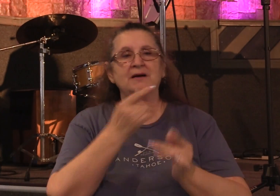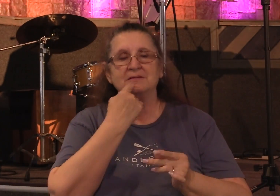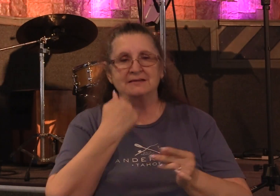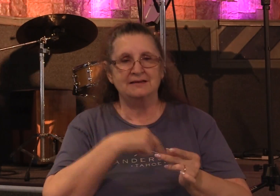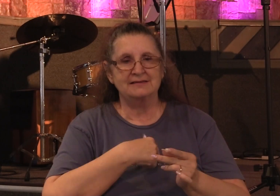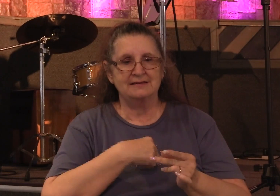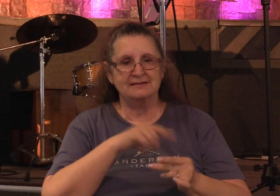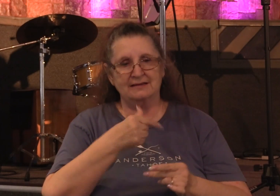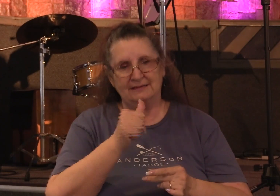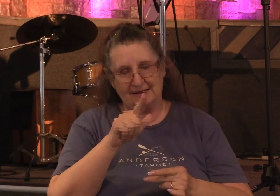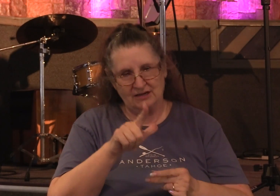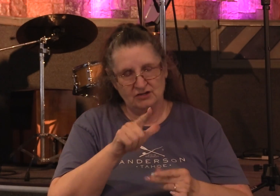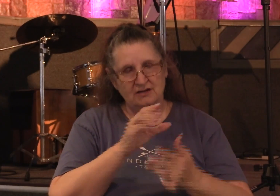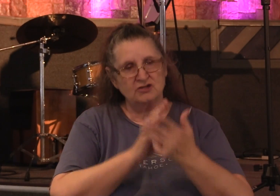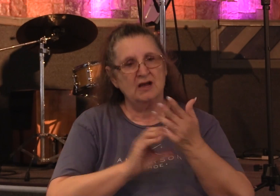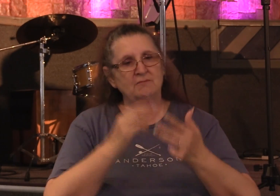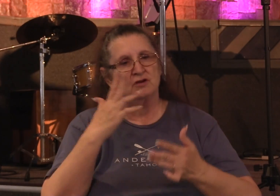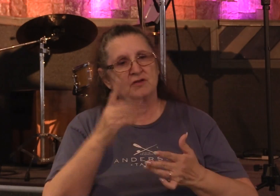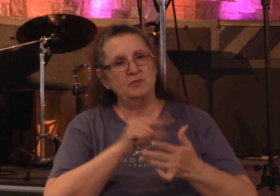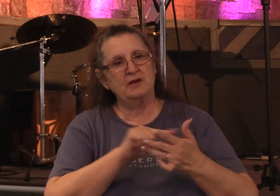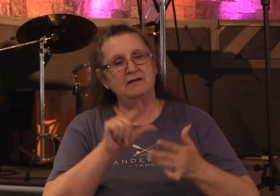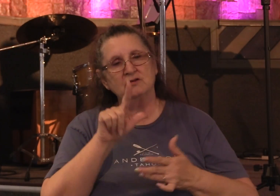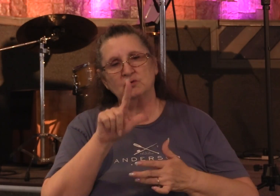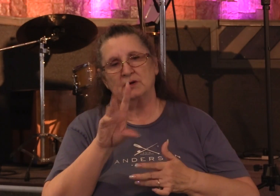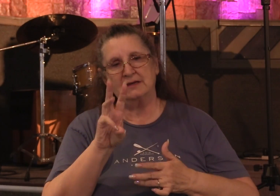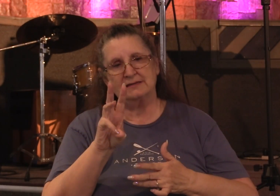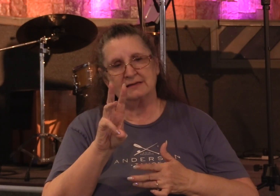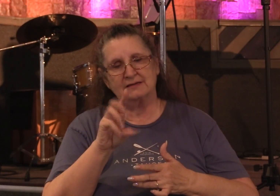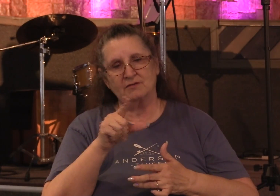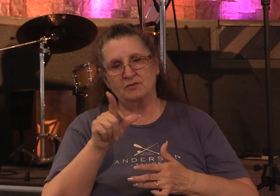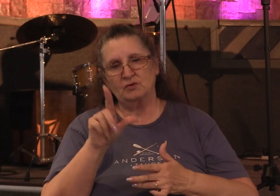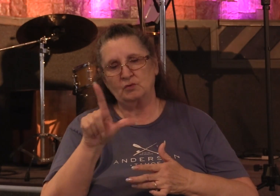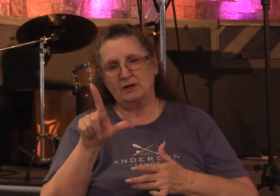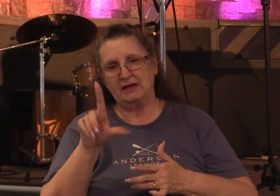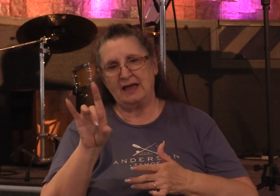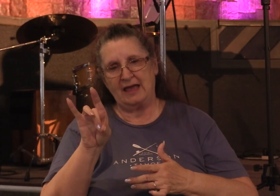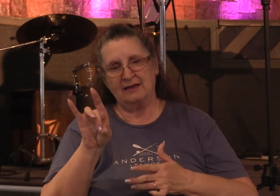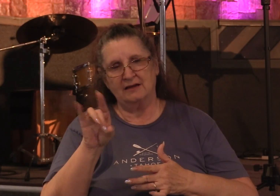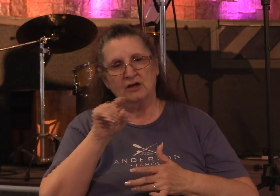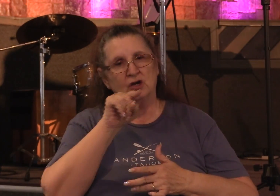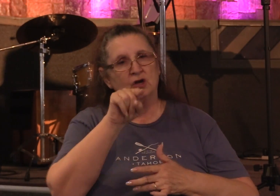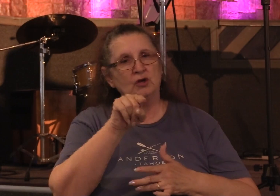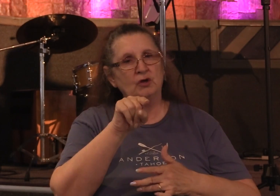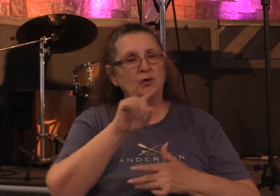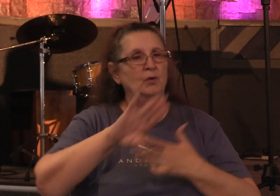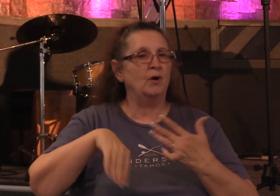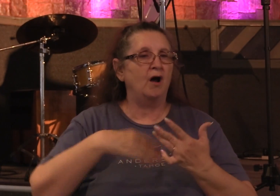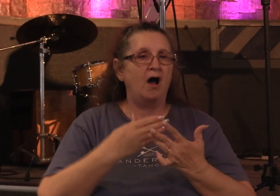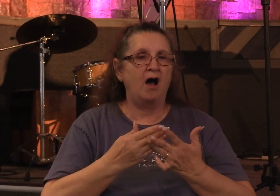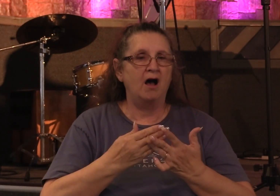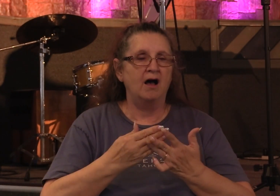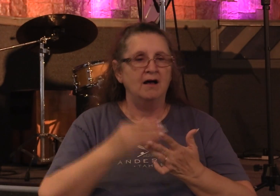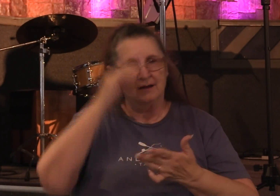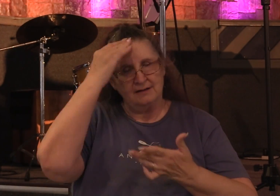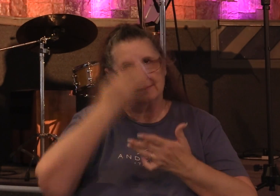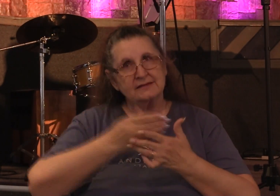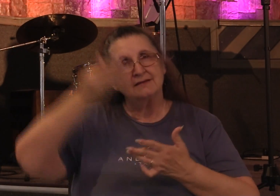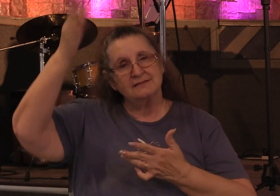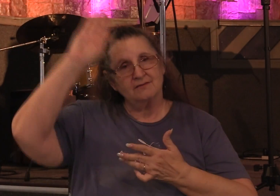Galatians 3, verses 26-28, For you are all sons of God through faith